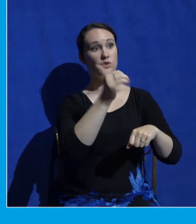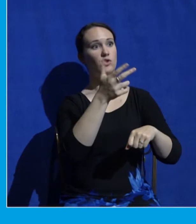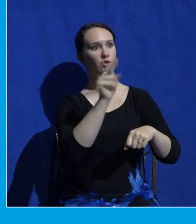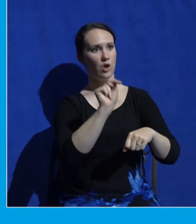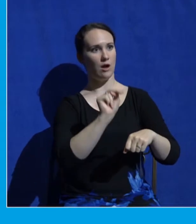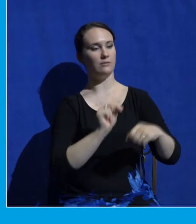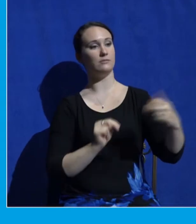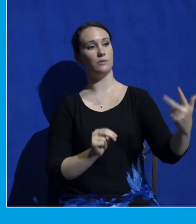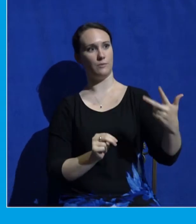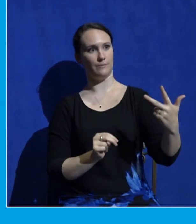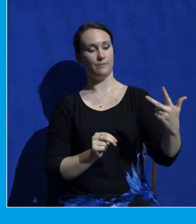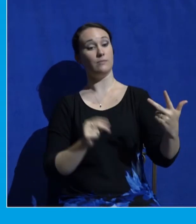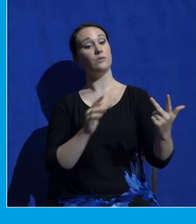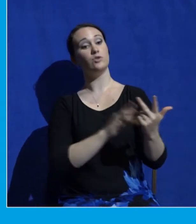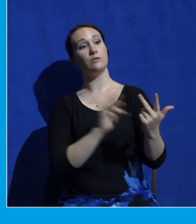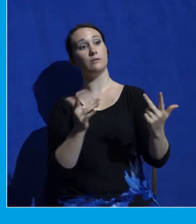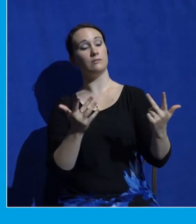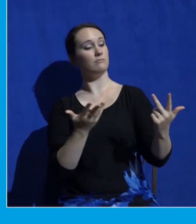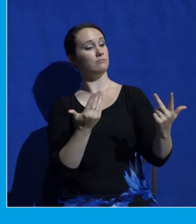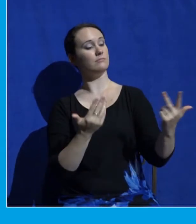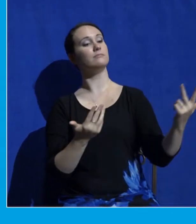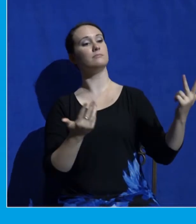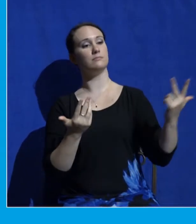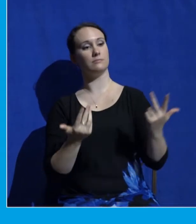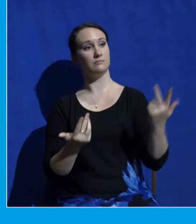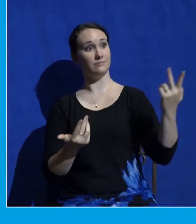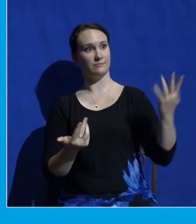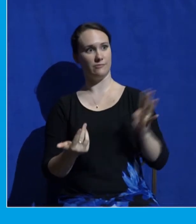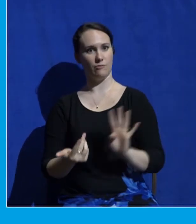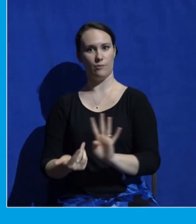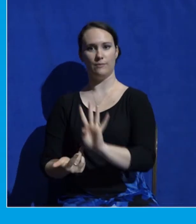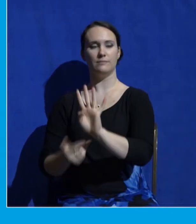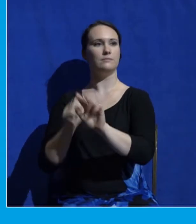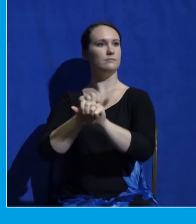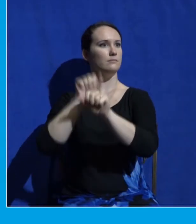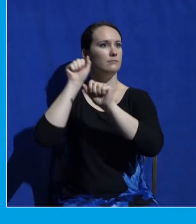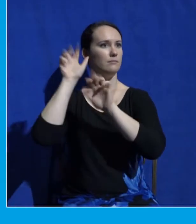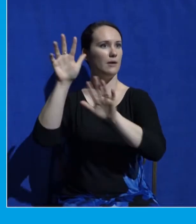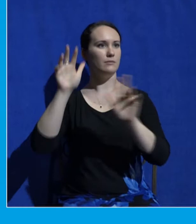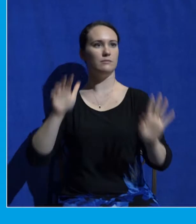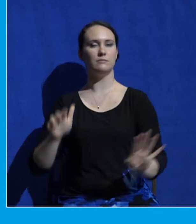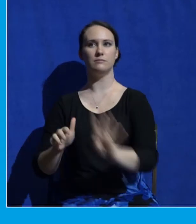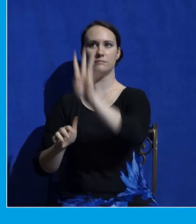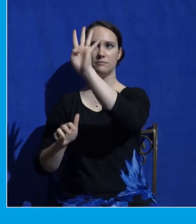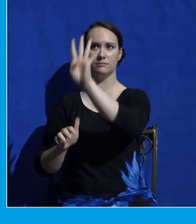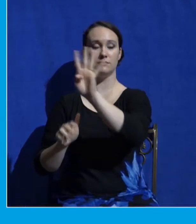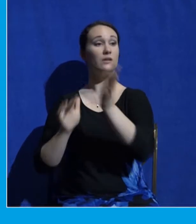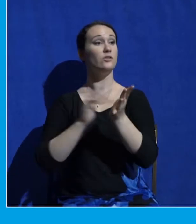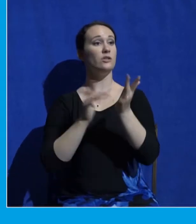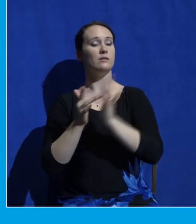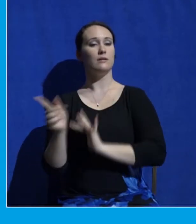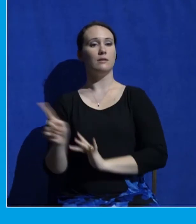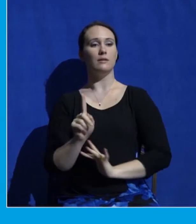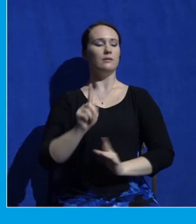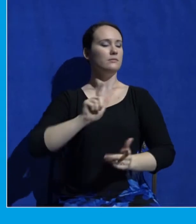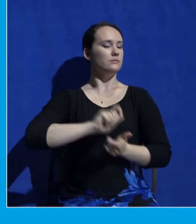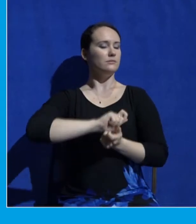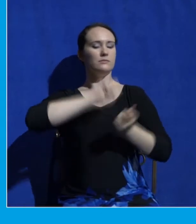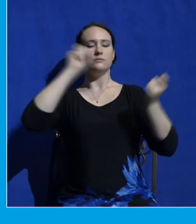mountain by themselves. And Jesus was transfigured before them. And his clothes became radiant, intensely white,